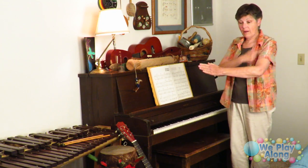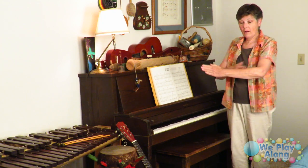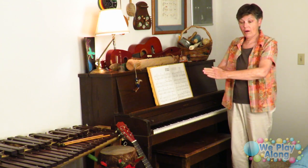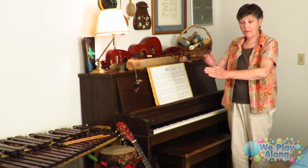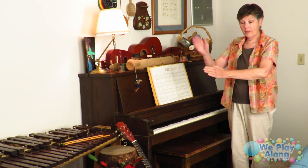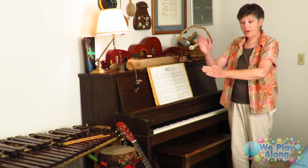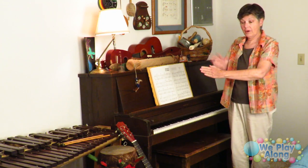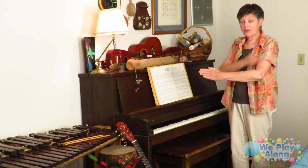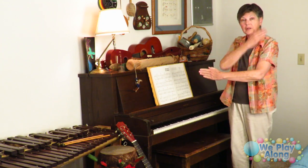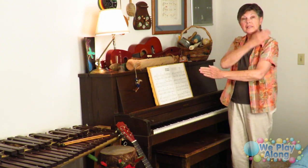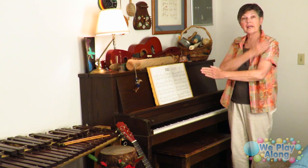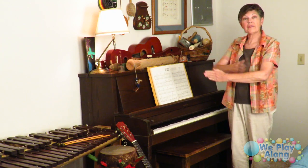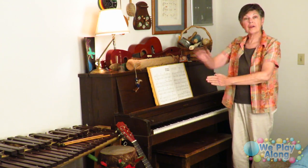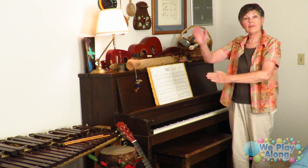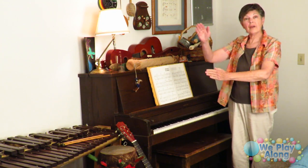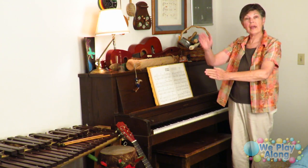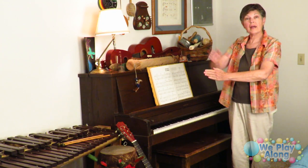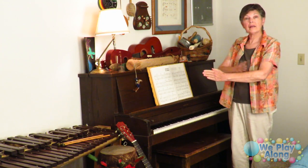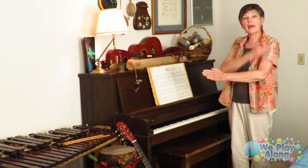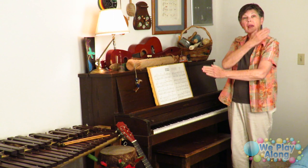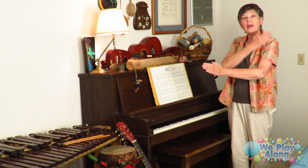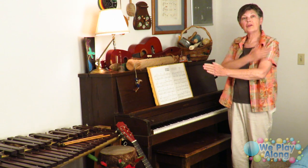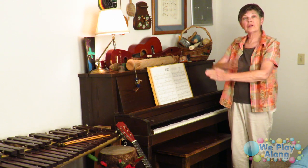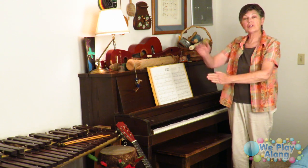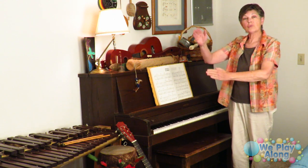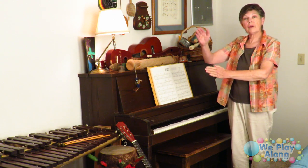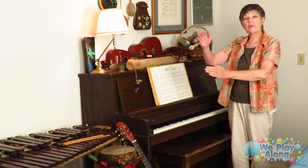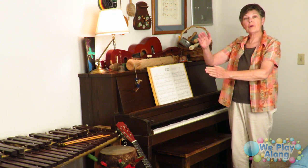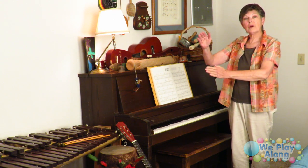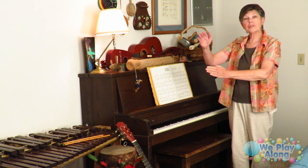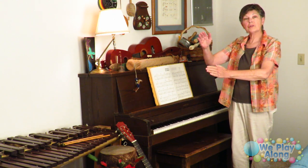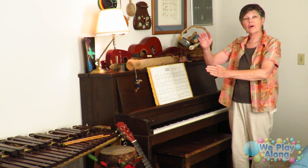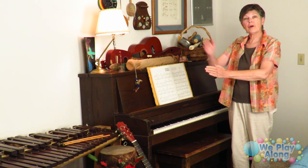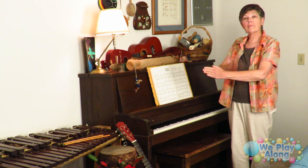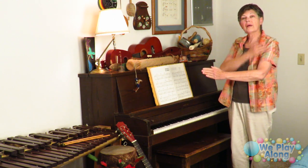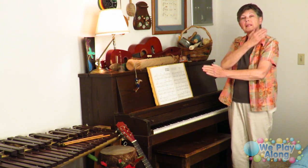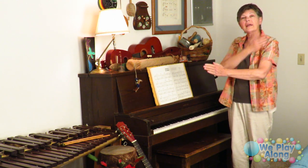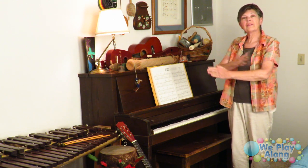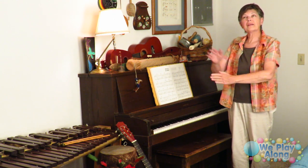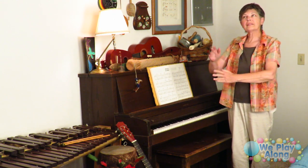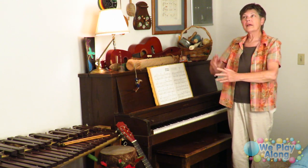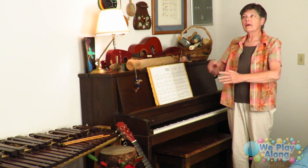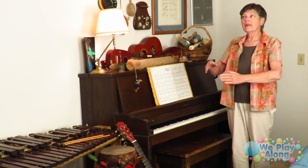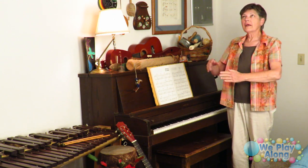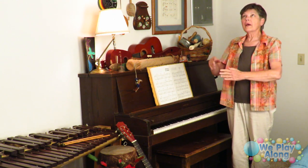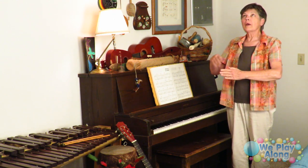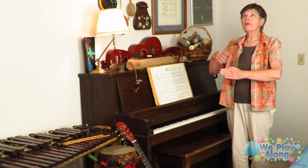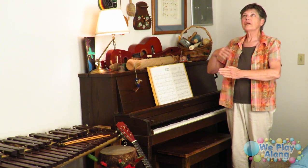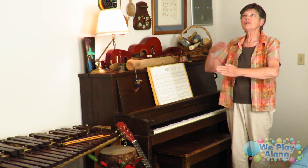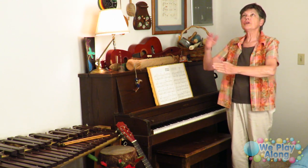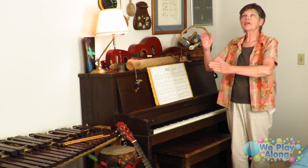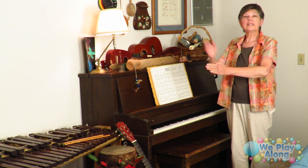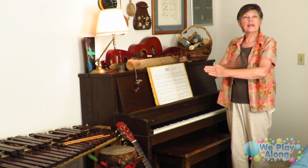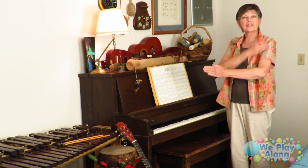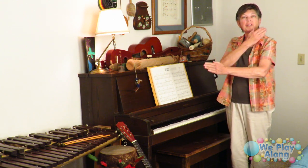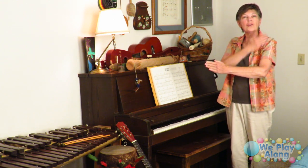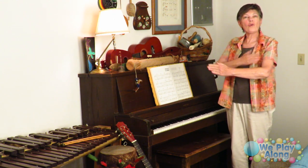arm here and you're going to take the other hand and you're going to swipe it across your arm like this like imagine you're conducting an